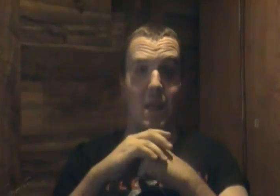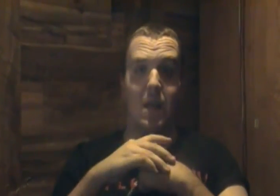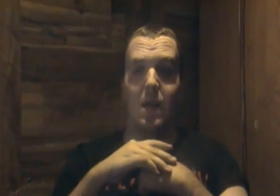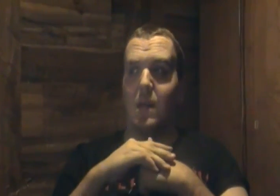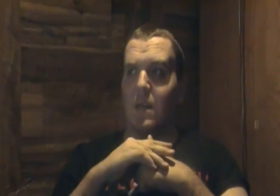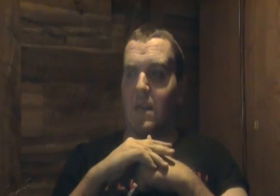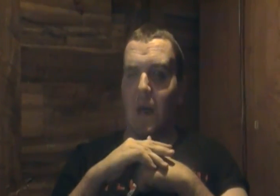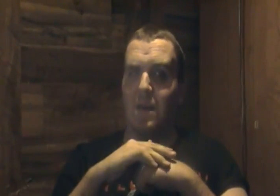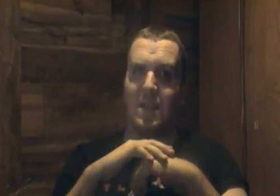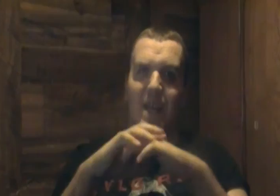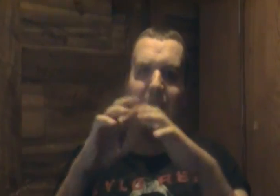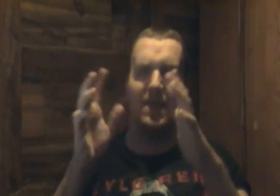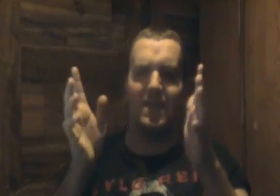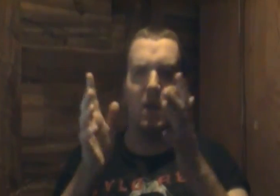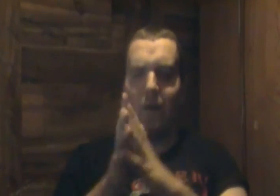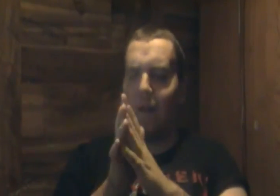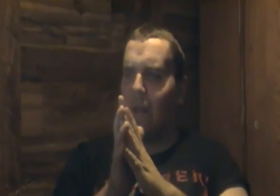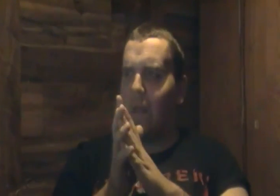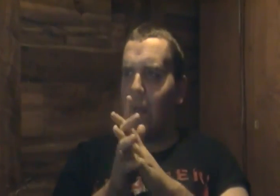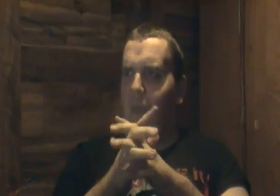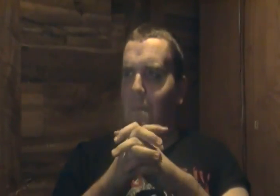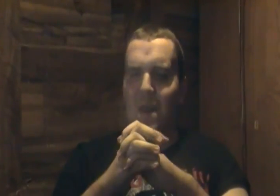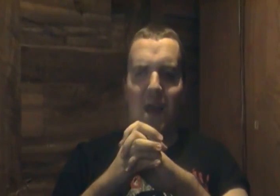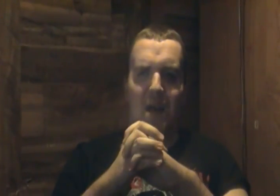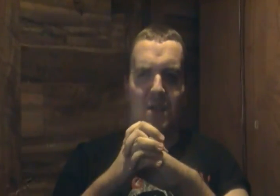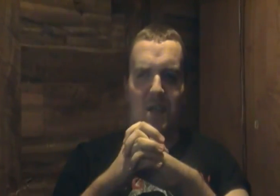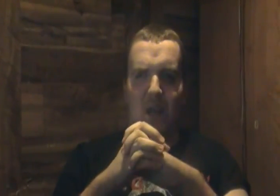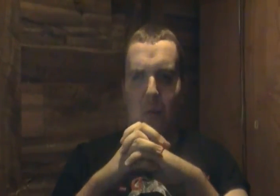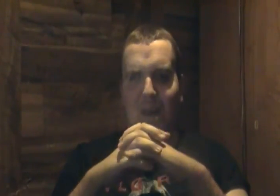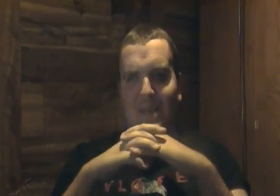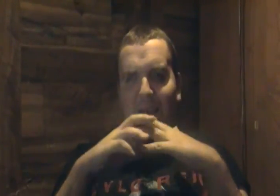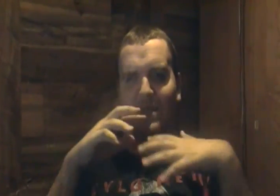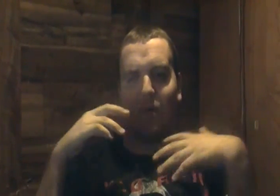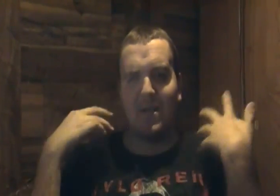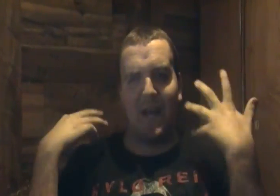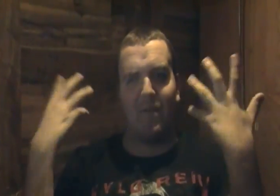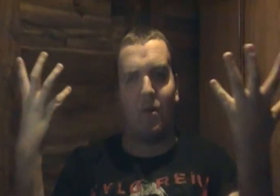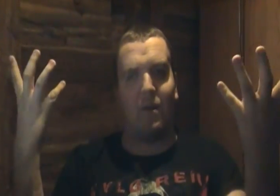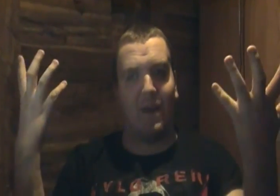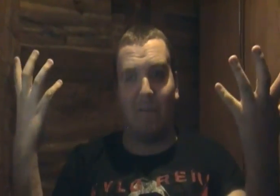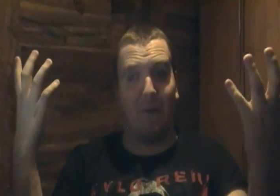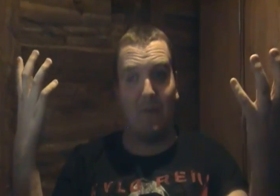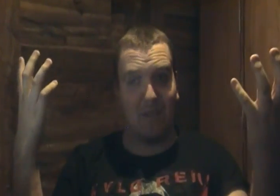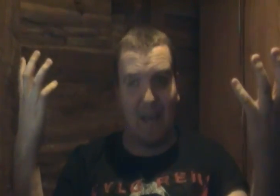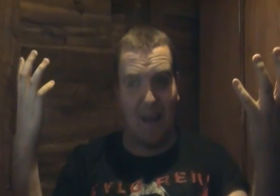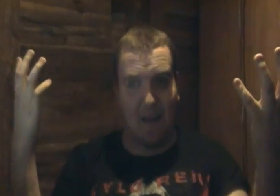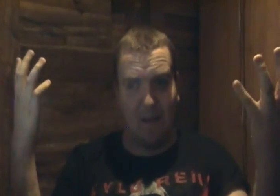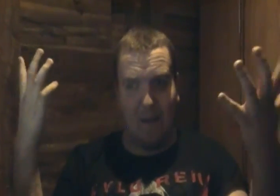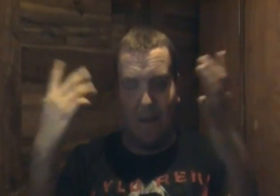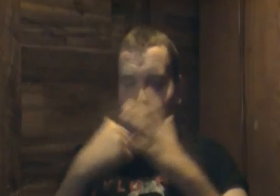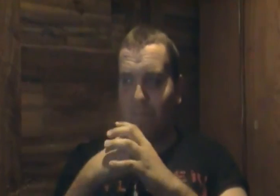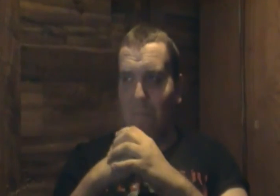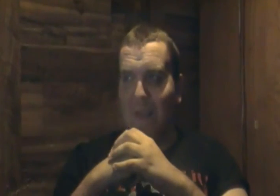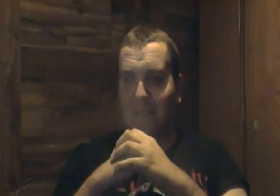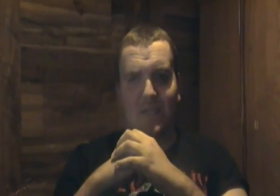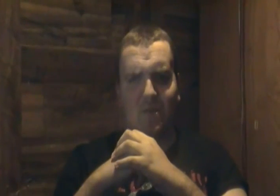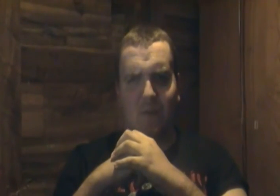it uh Sadie the sitter because she always has to watch out there her little brothers like any big sister